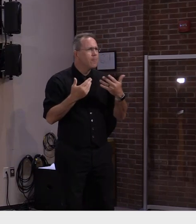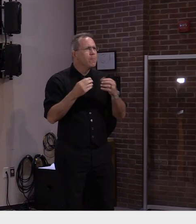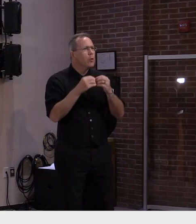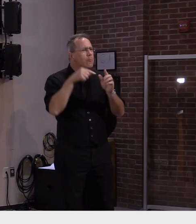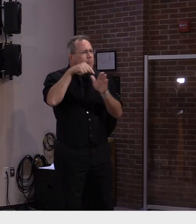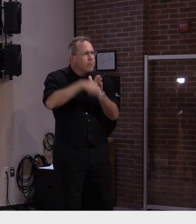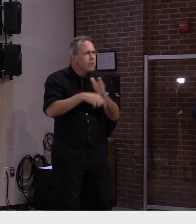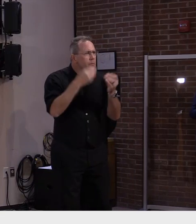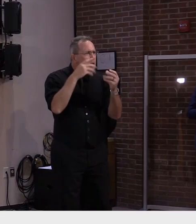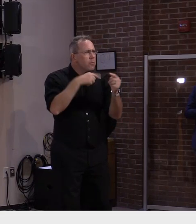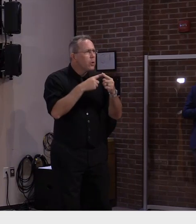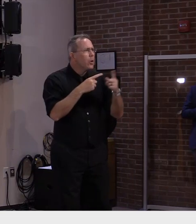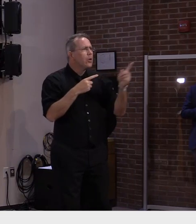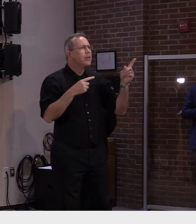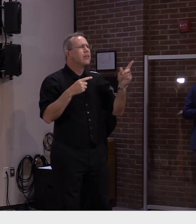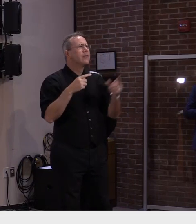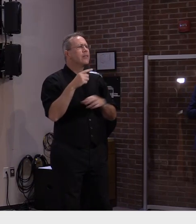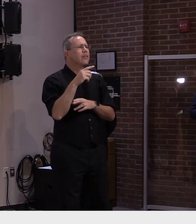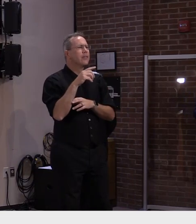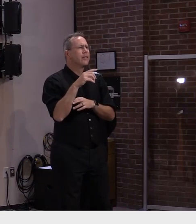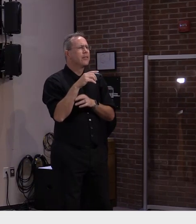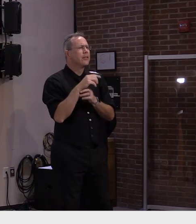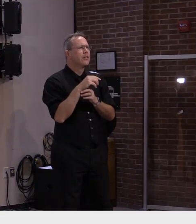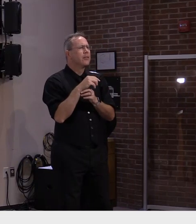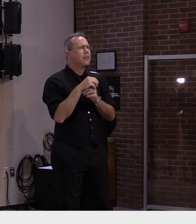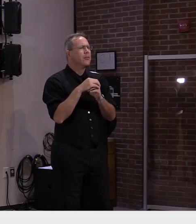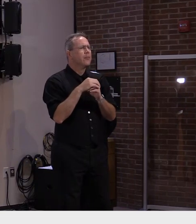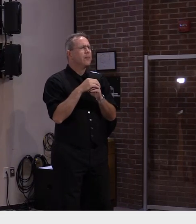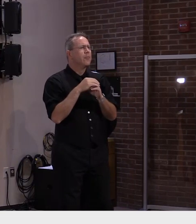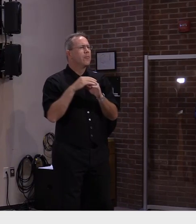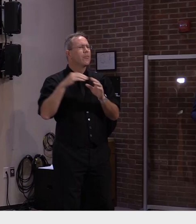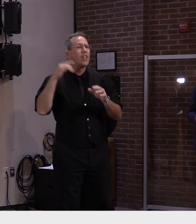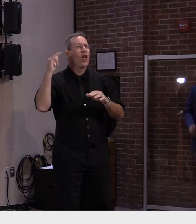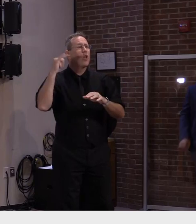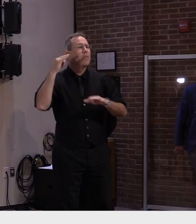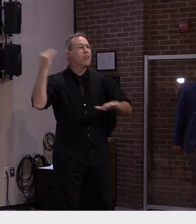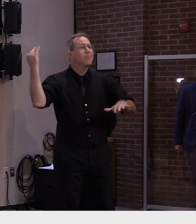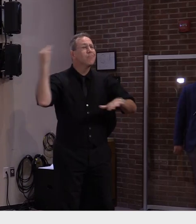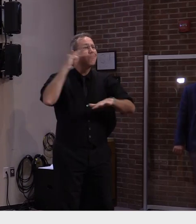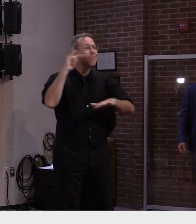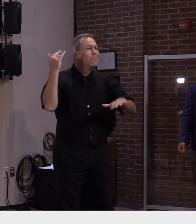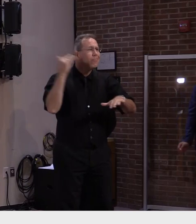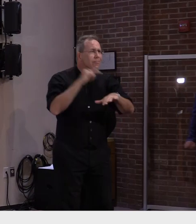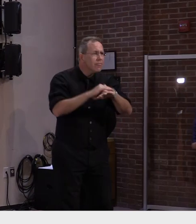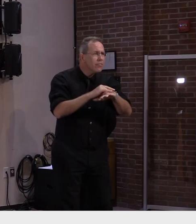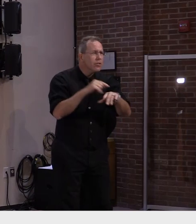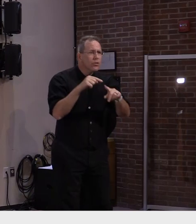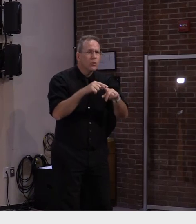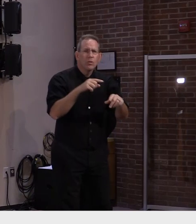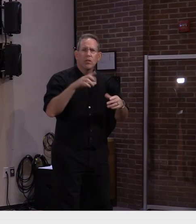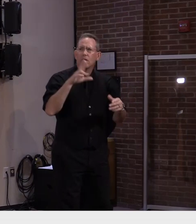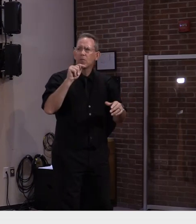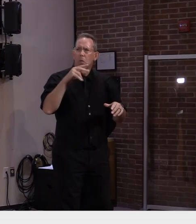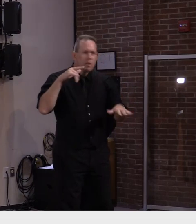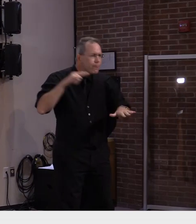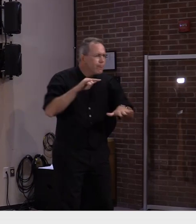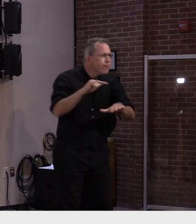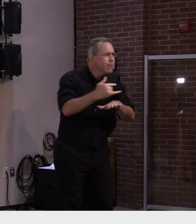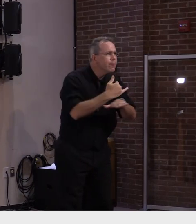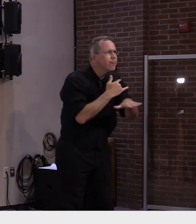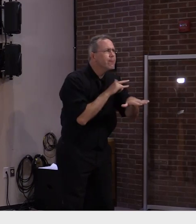-flying C-130 cargo planes over mainly central Vermont from reports our readers have sent.